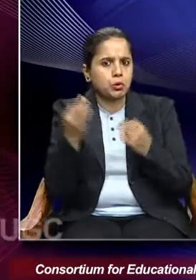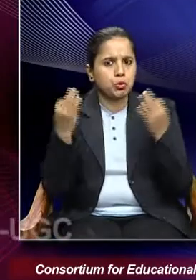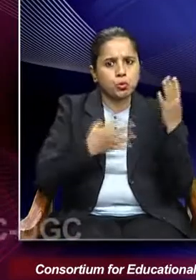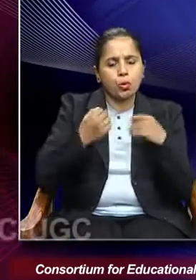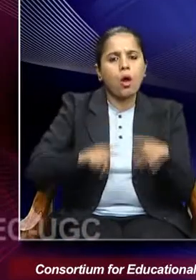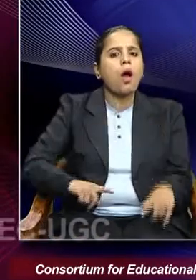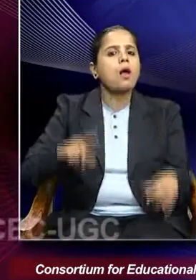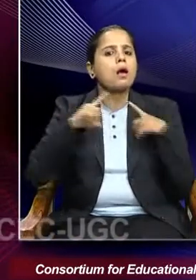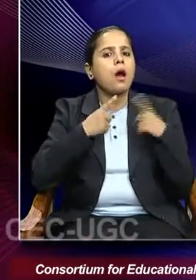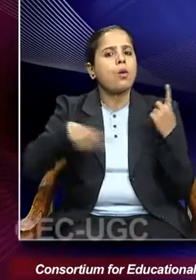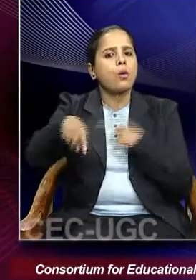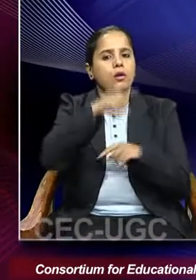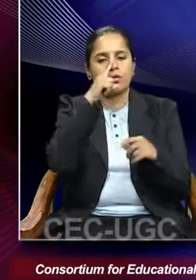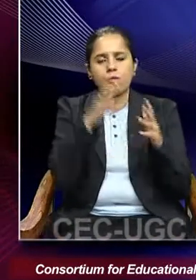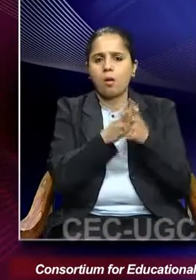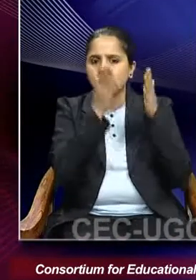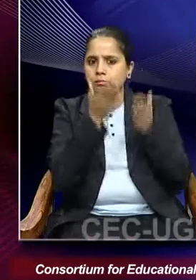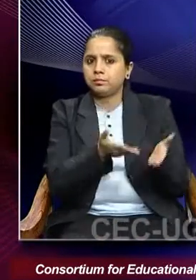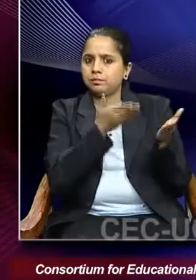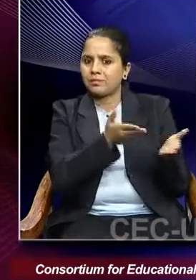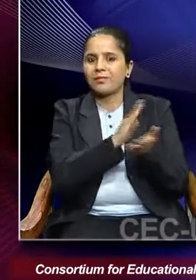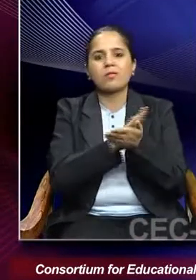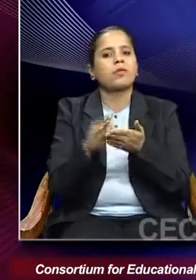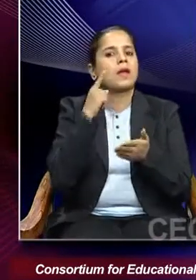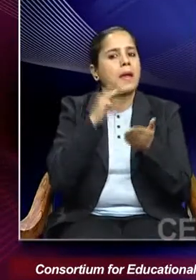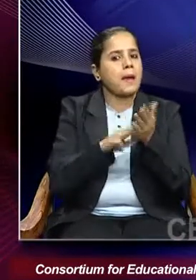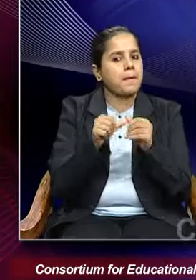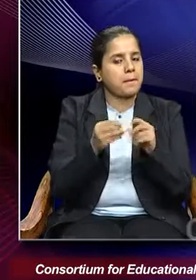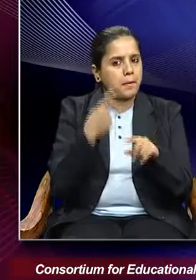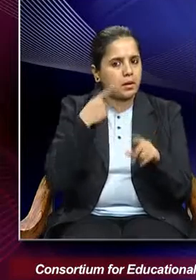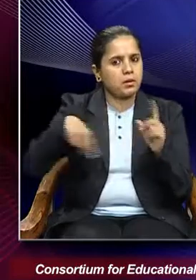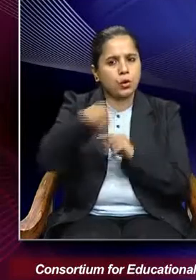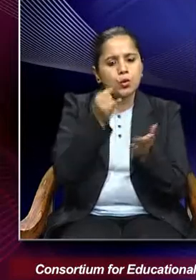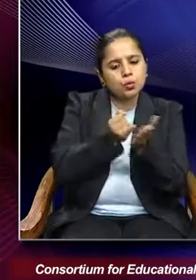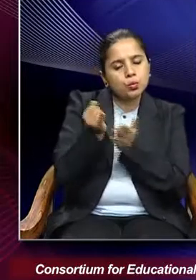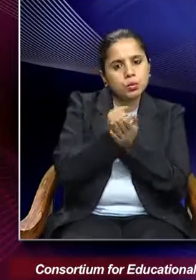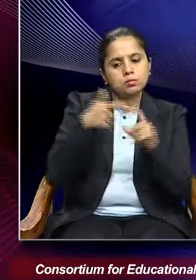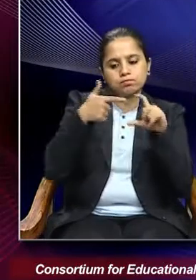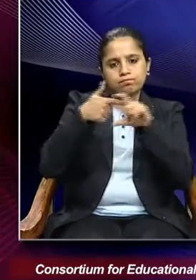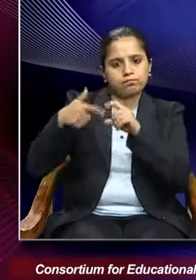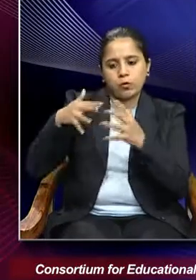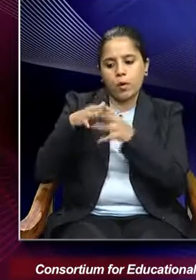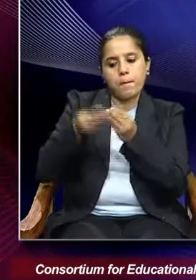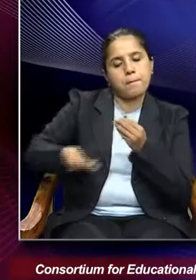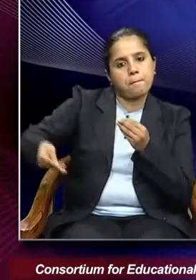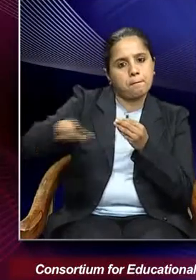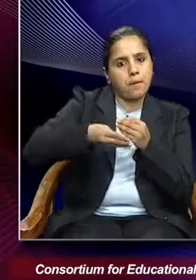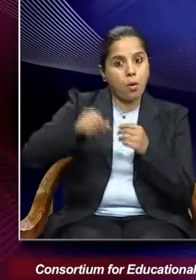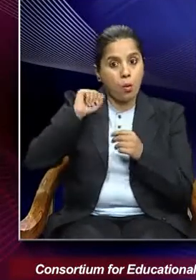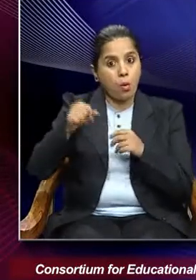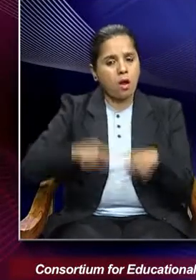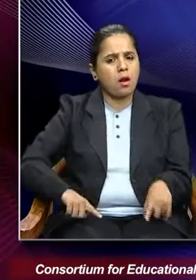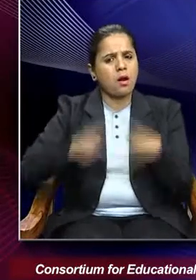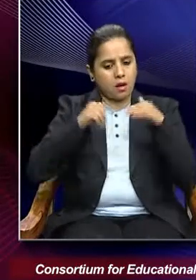life of this woman belonging to rural East Bengal, beginning life as a